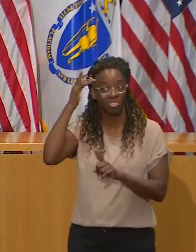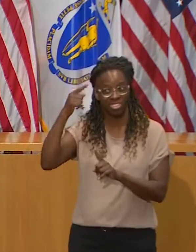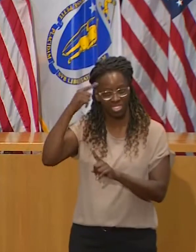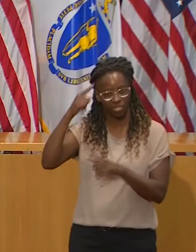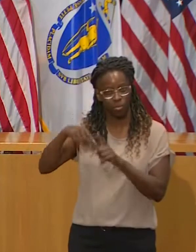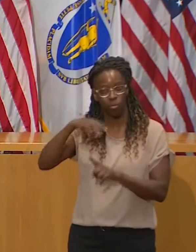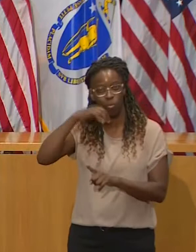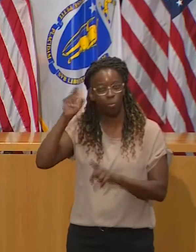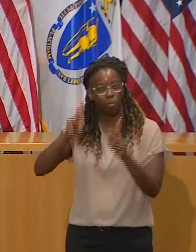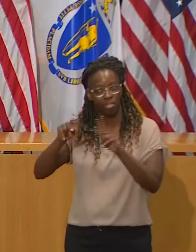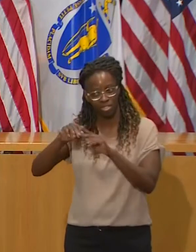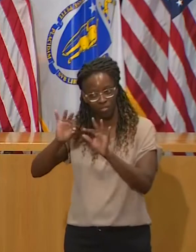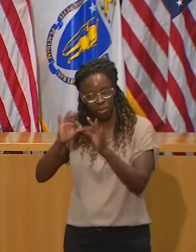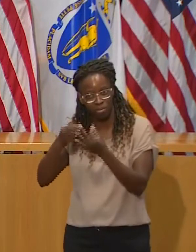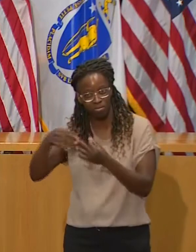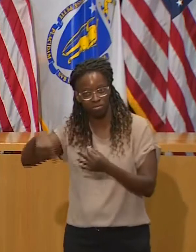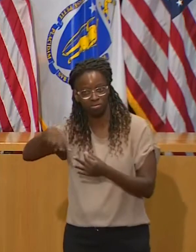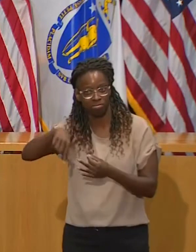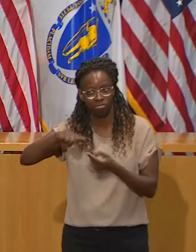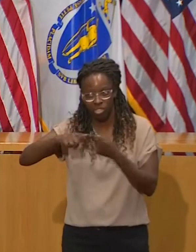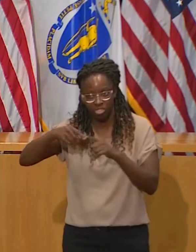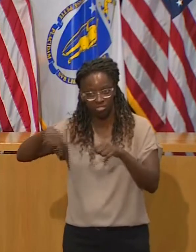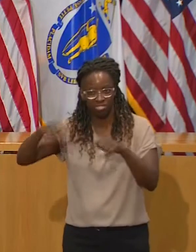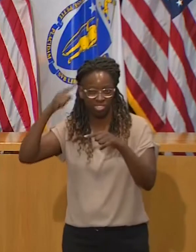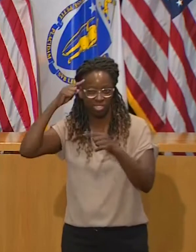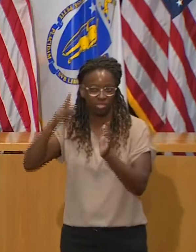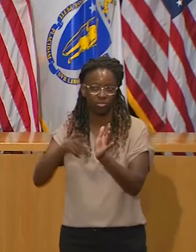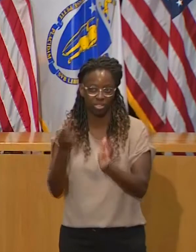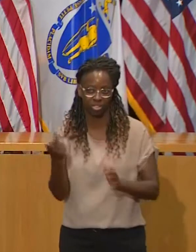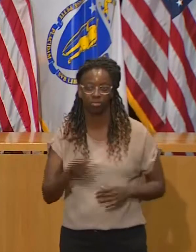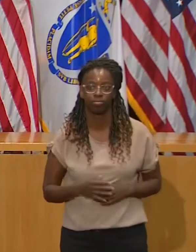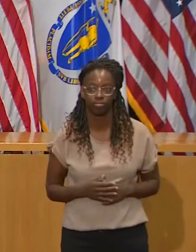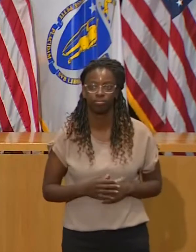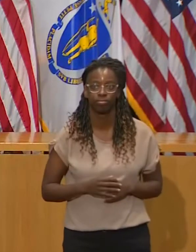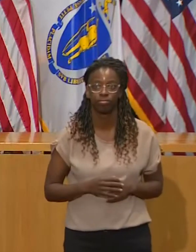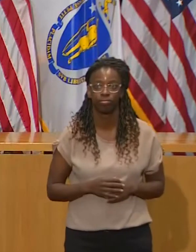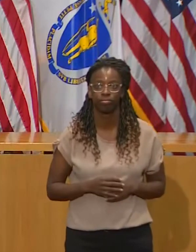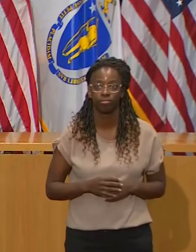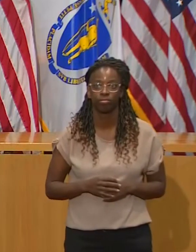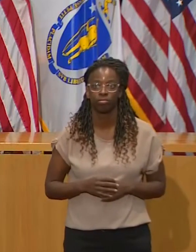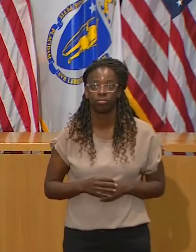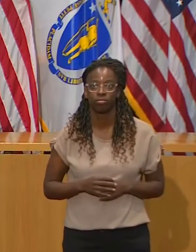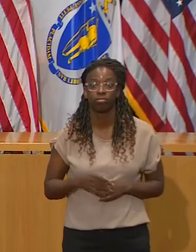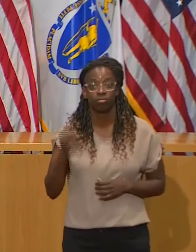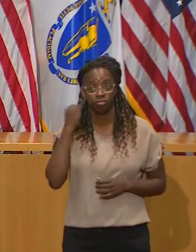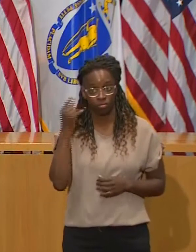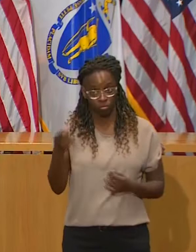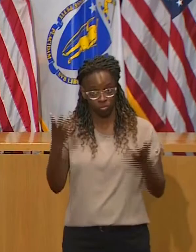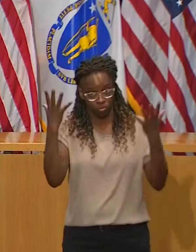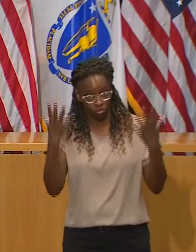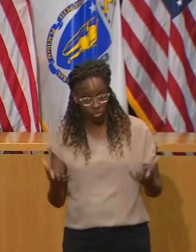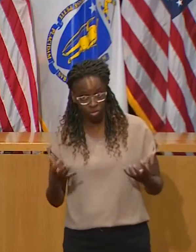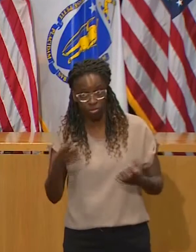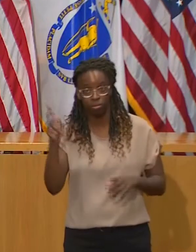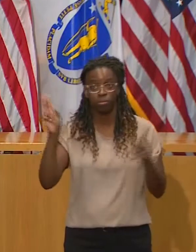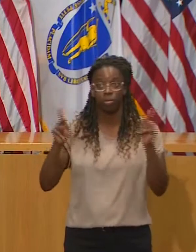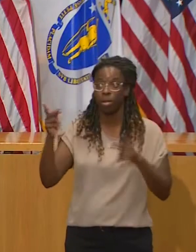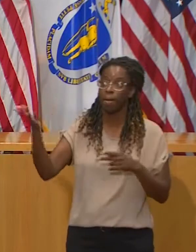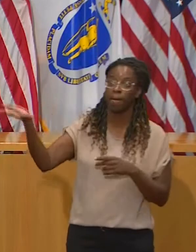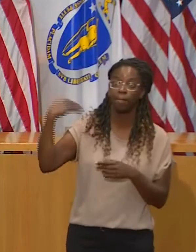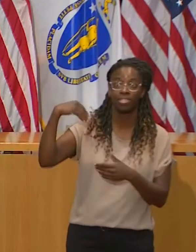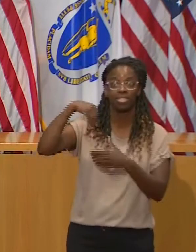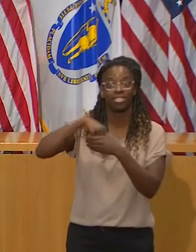their household, the Department of Public Health recommends limiting guests as much as possible and to keep it to your limited